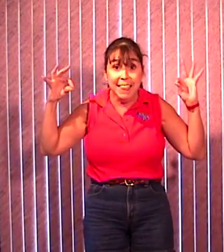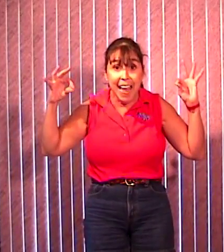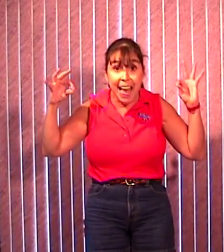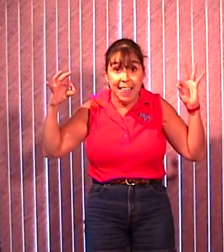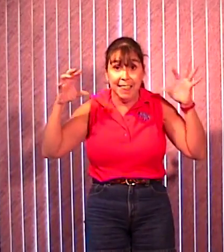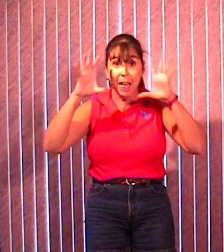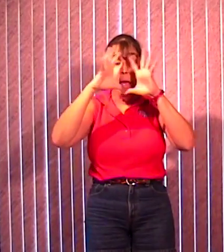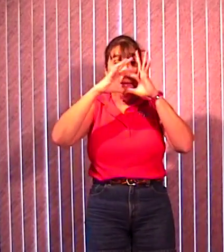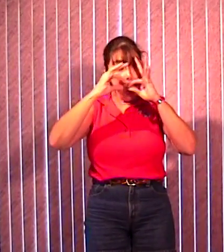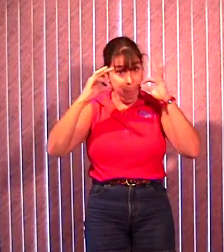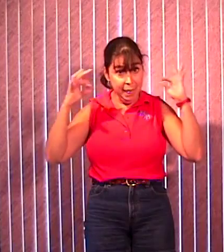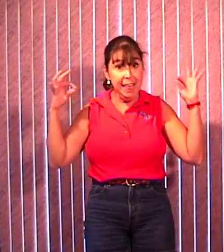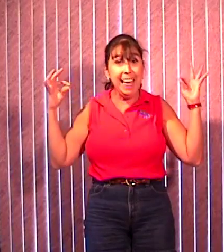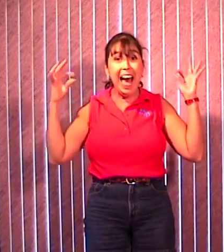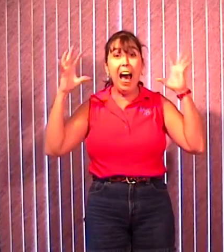says meow.